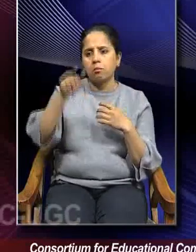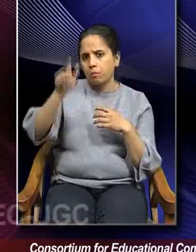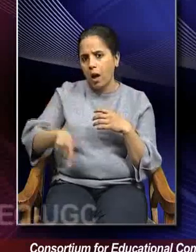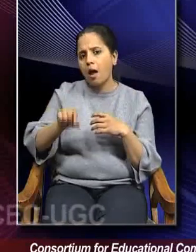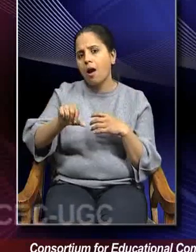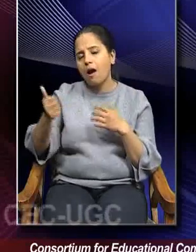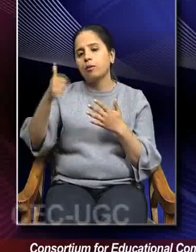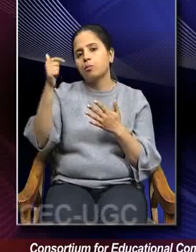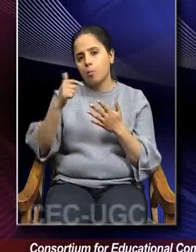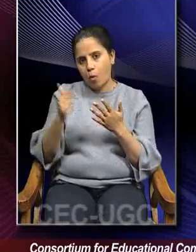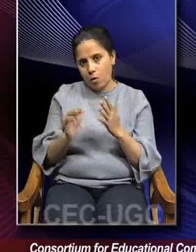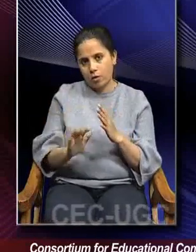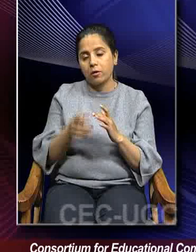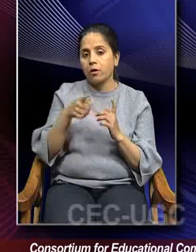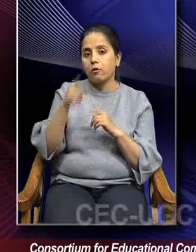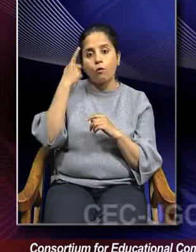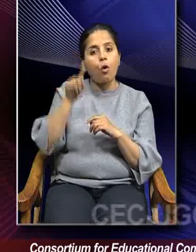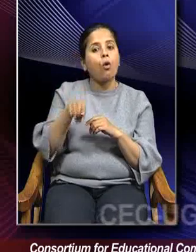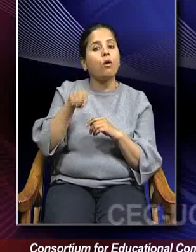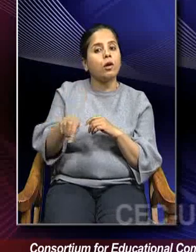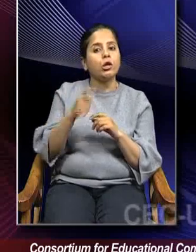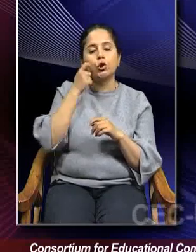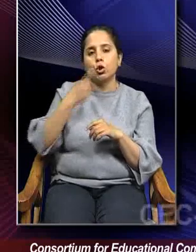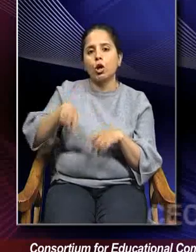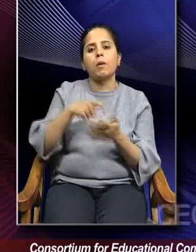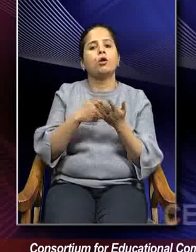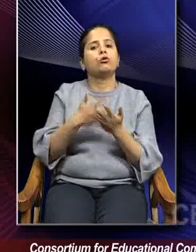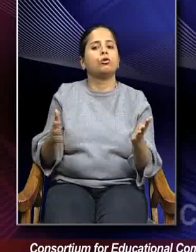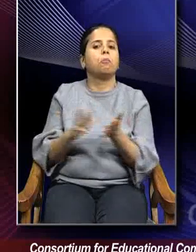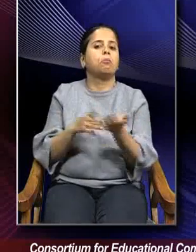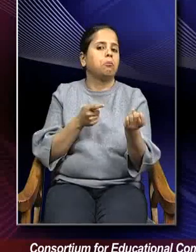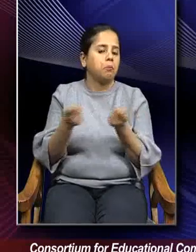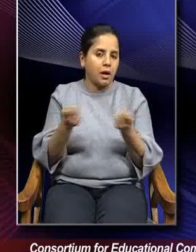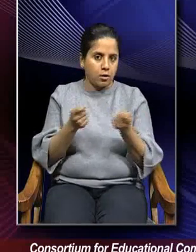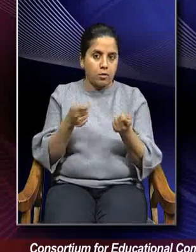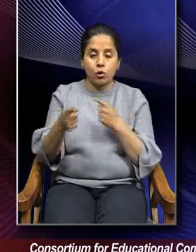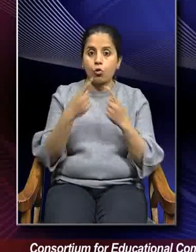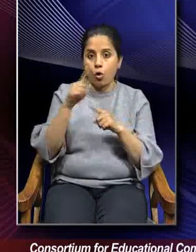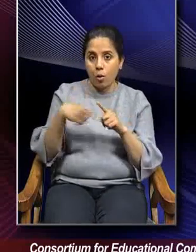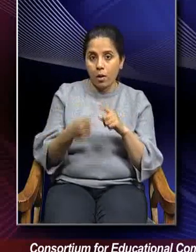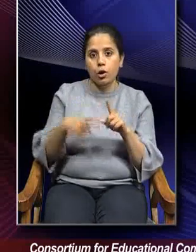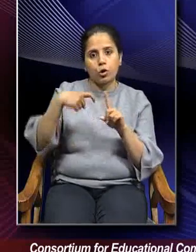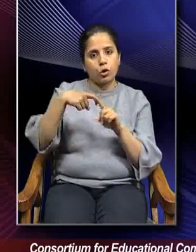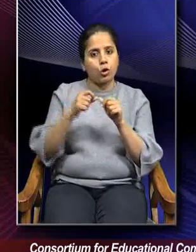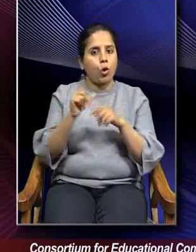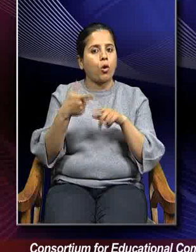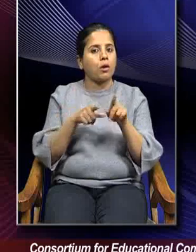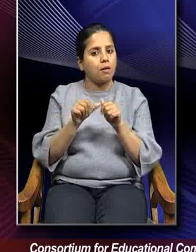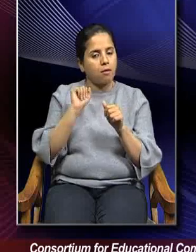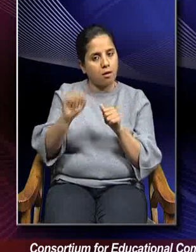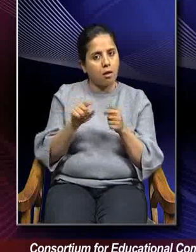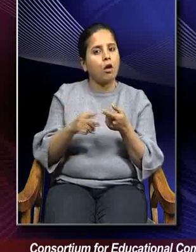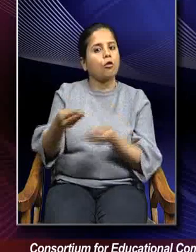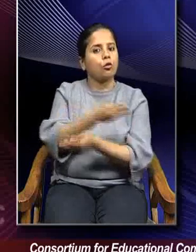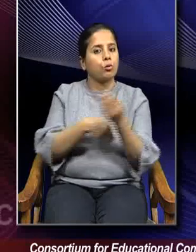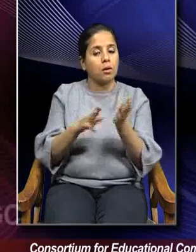aspect of human resource management when we talk about the Kotelia's Arthashastra. So